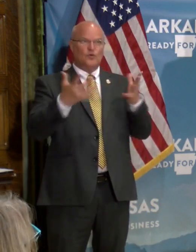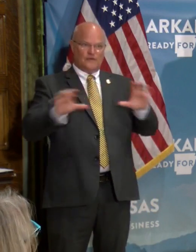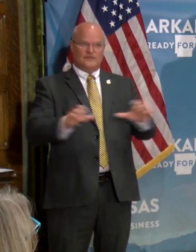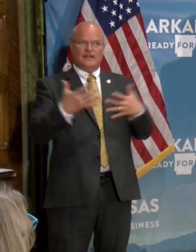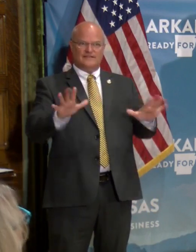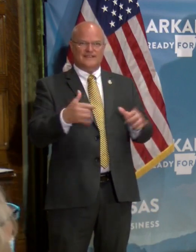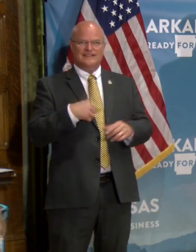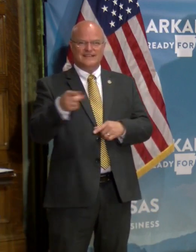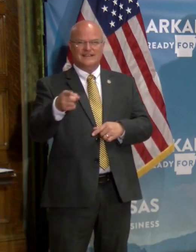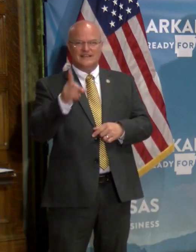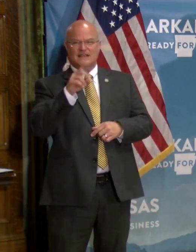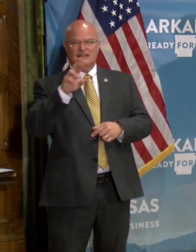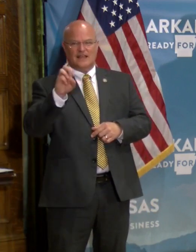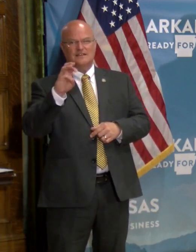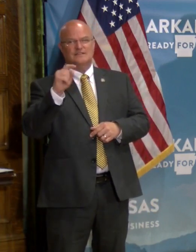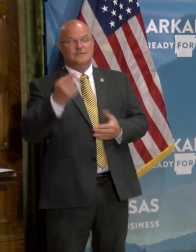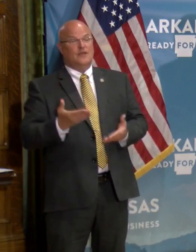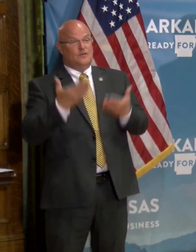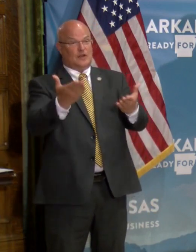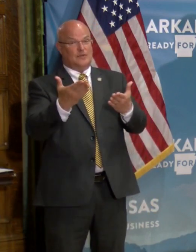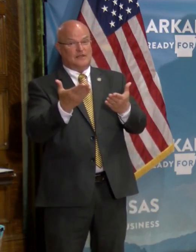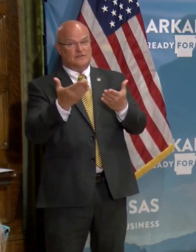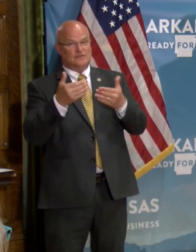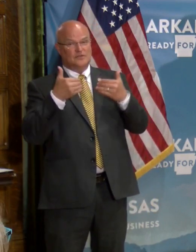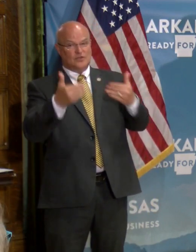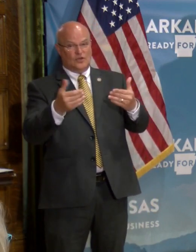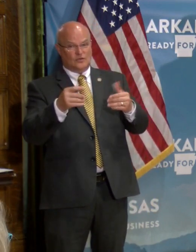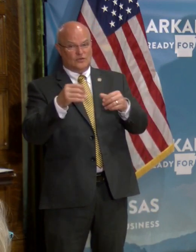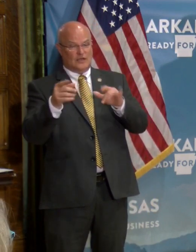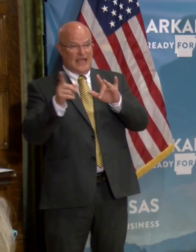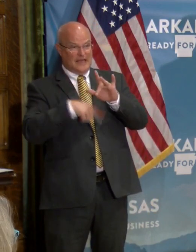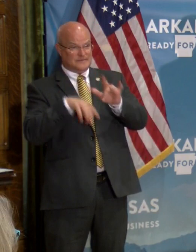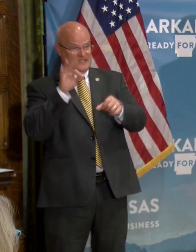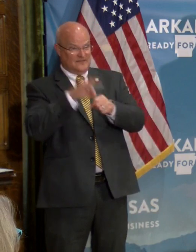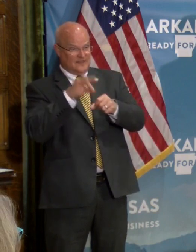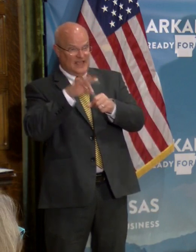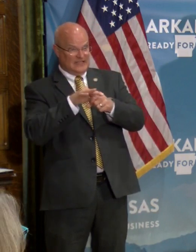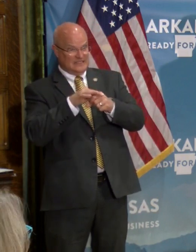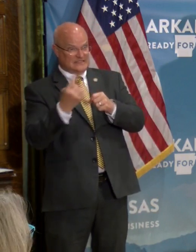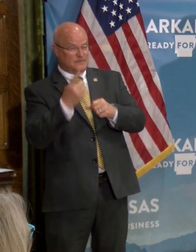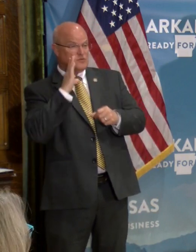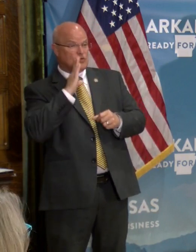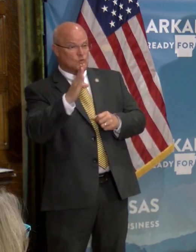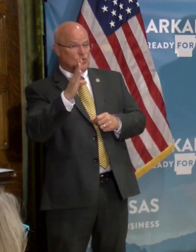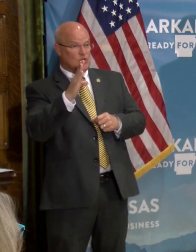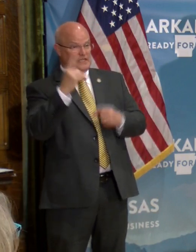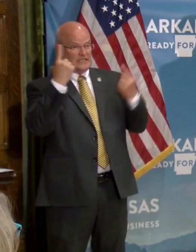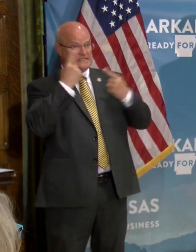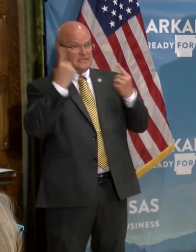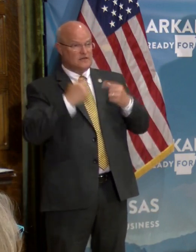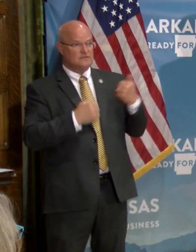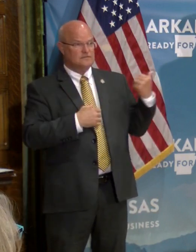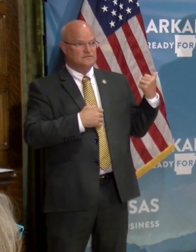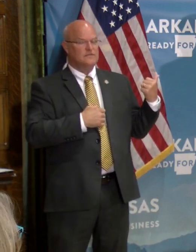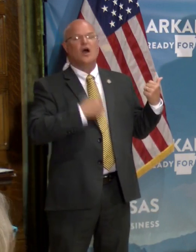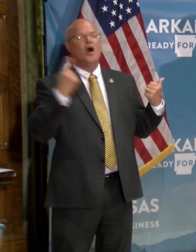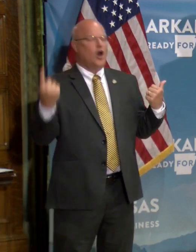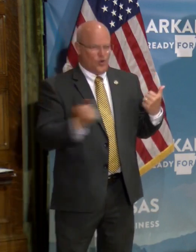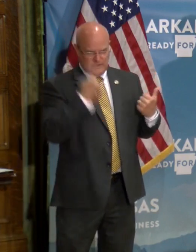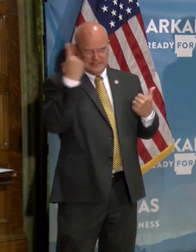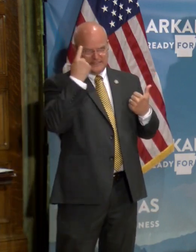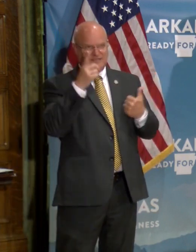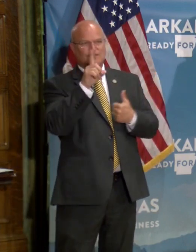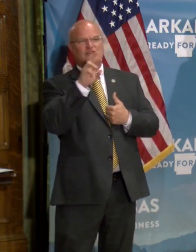we've done. Dr. Smith recommends that you go to absentee ballots. Is that something you would consider? I will always